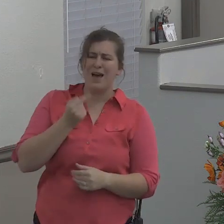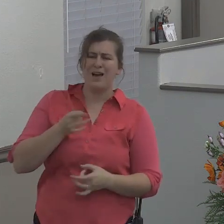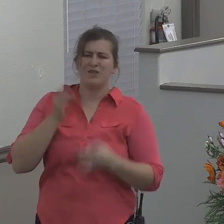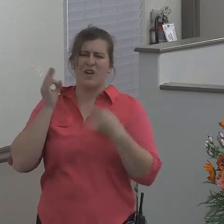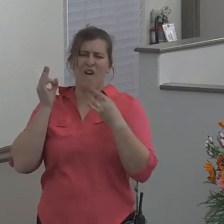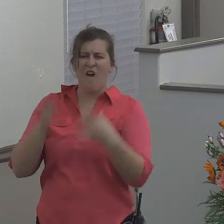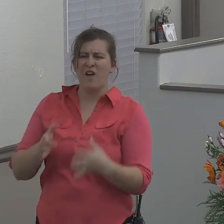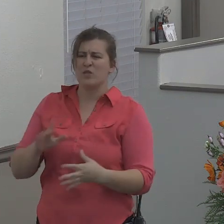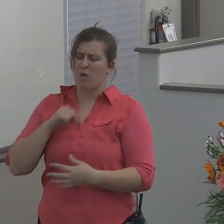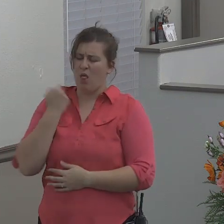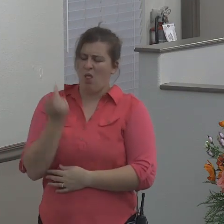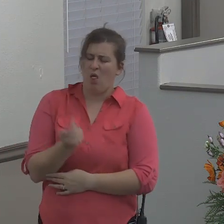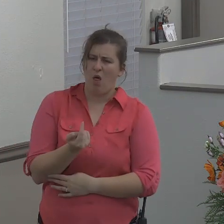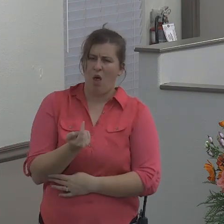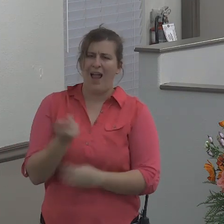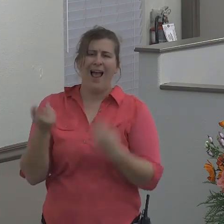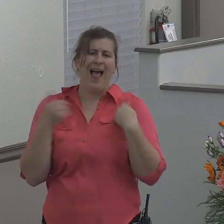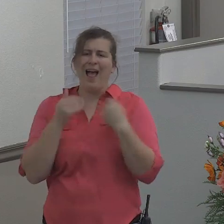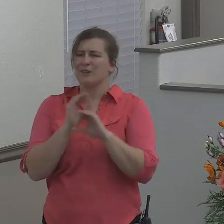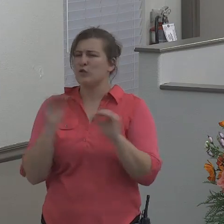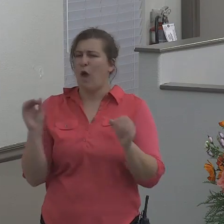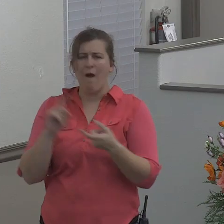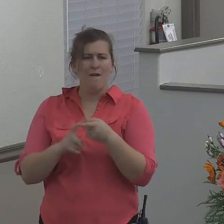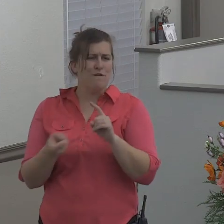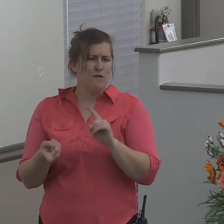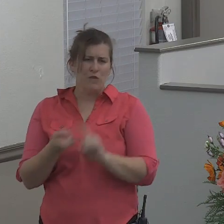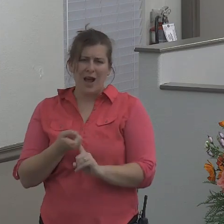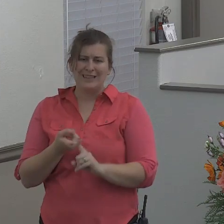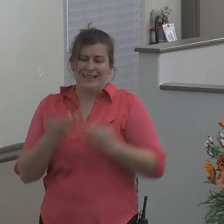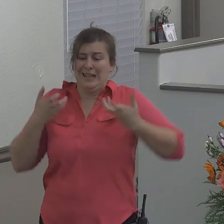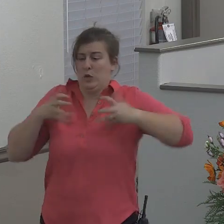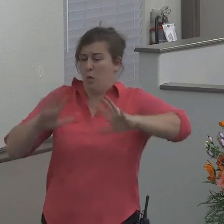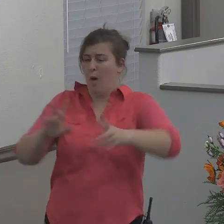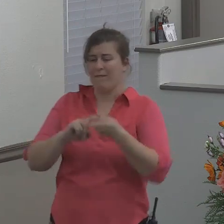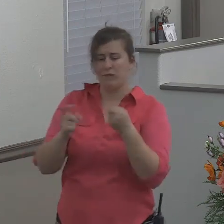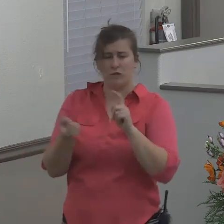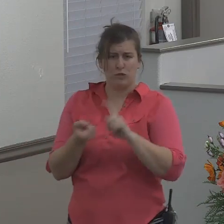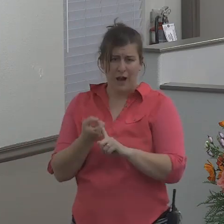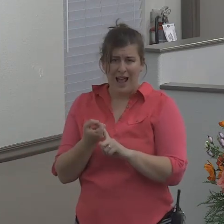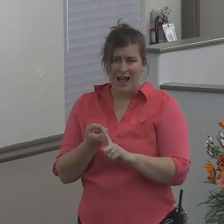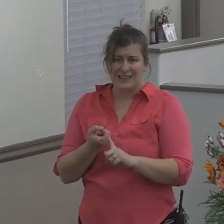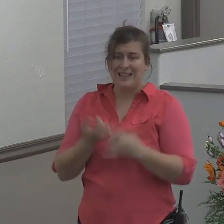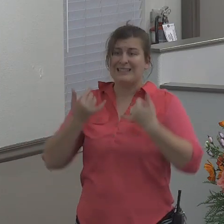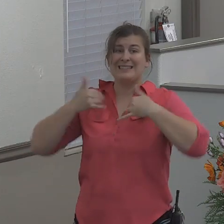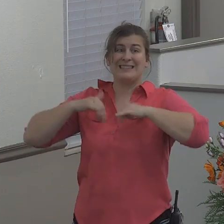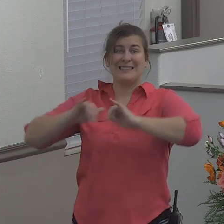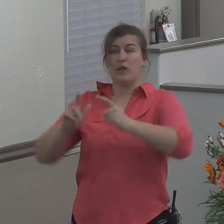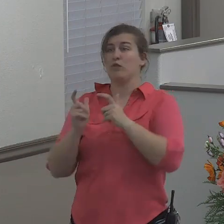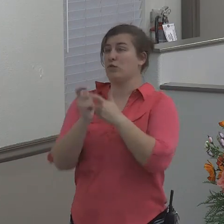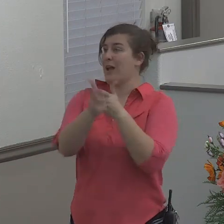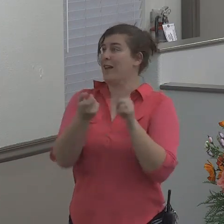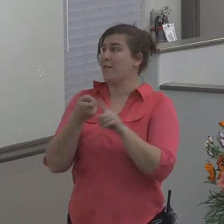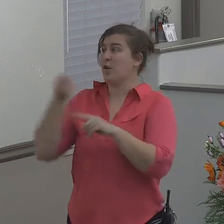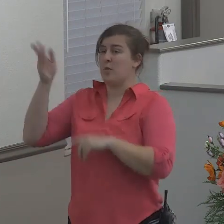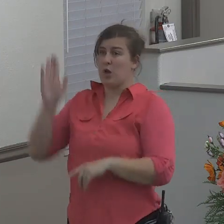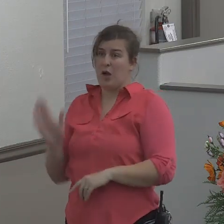alone he has no friends he wants no friends and he's still running from God